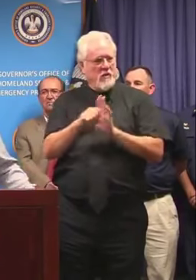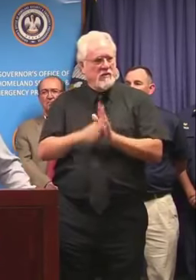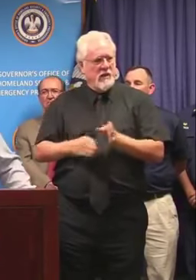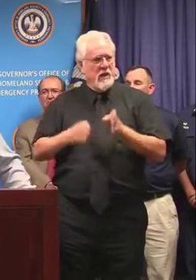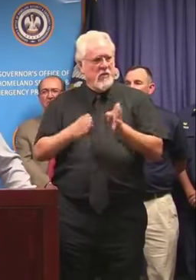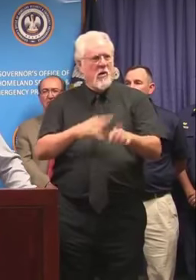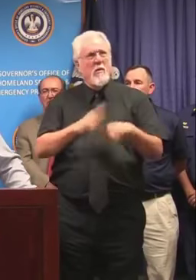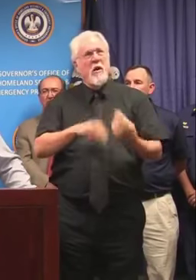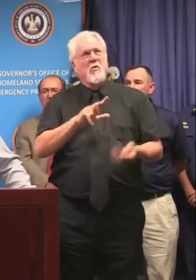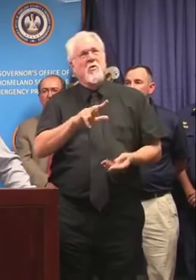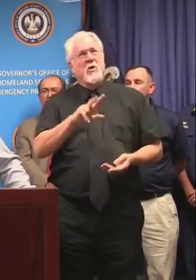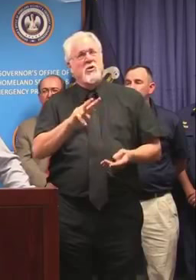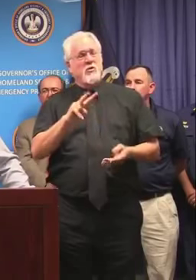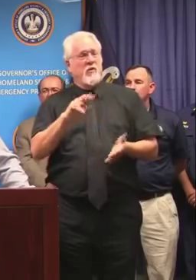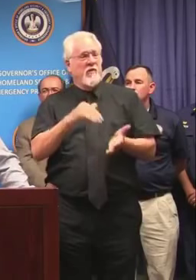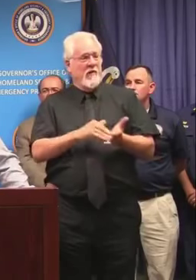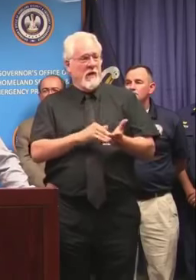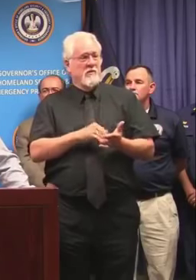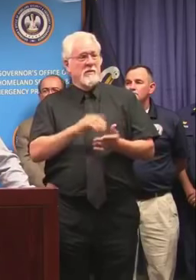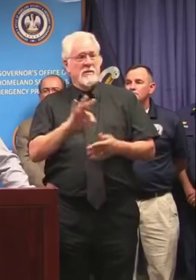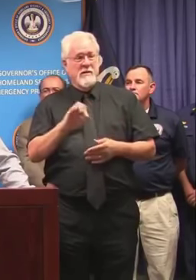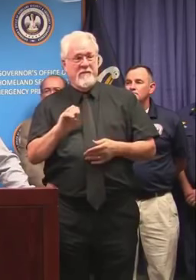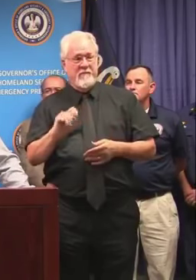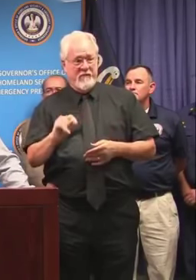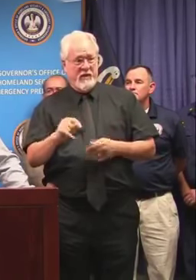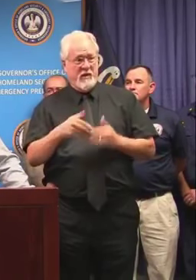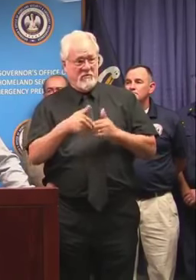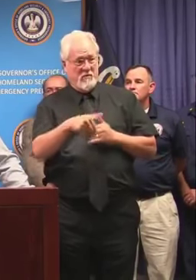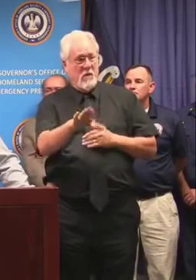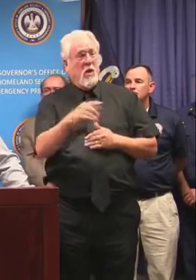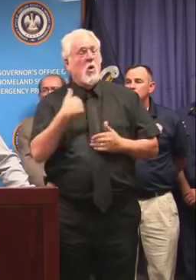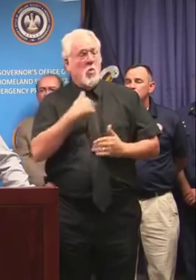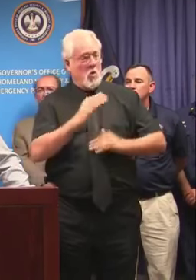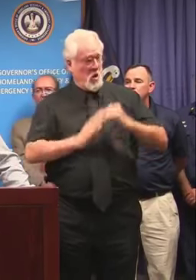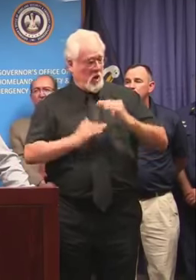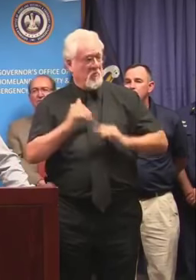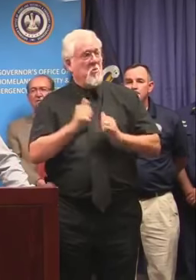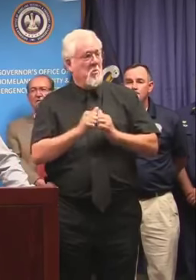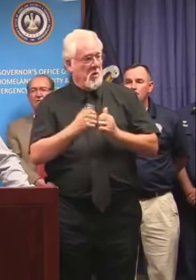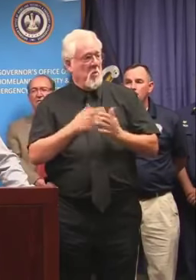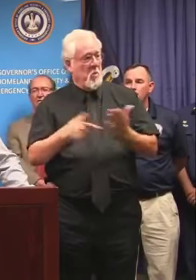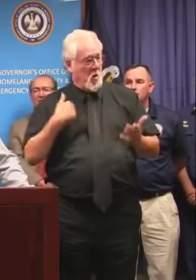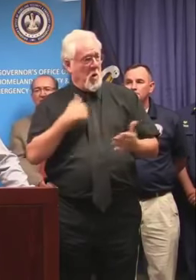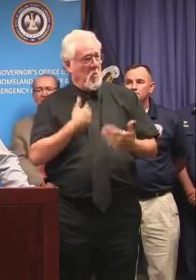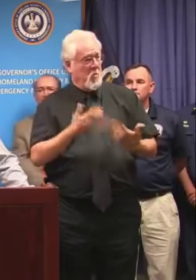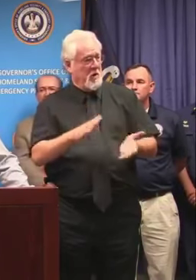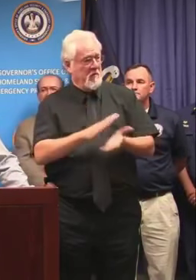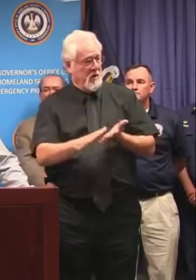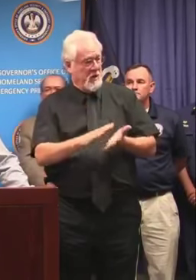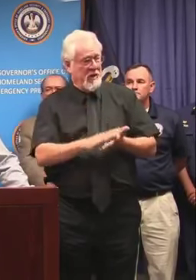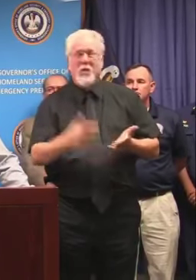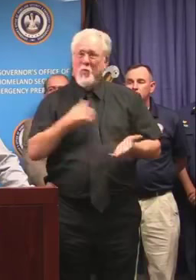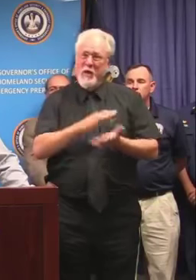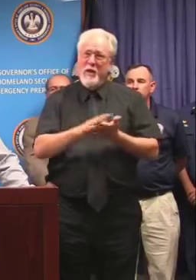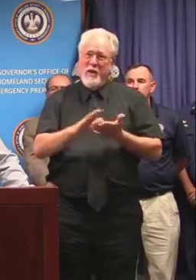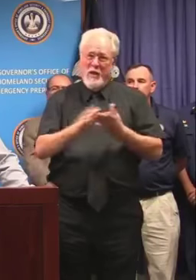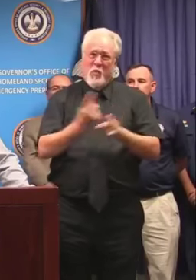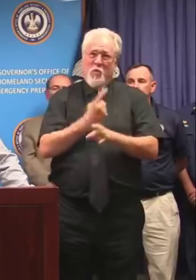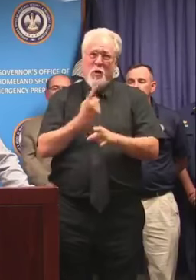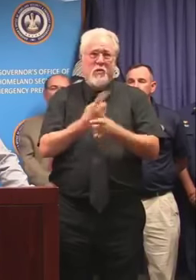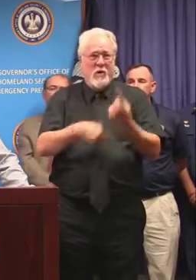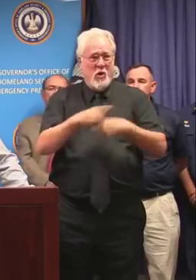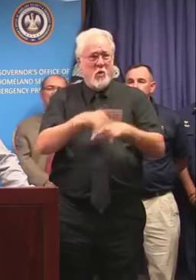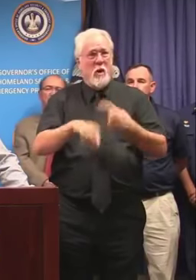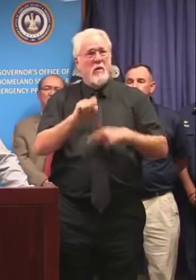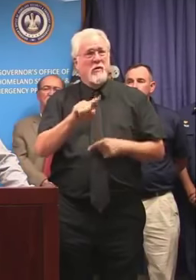about 32,000 linear feet, so we're pretty comfortable with what we've cleaned. And we clean on a regular basis around the state,